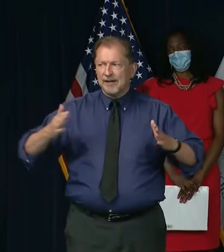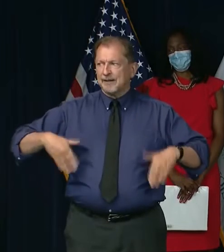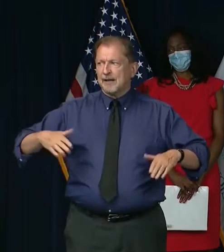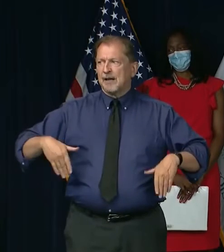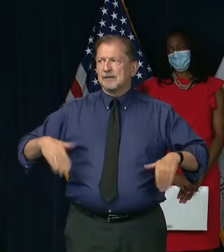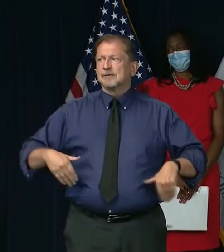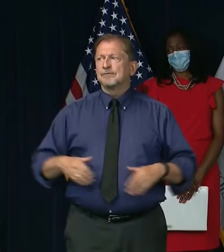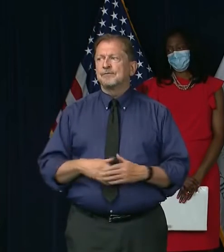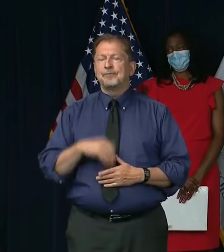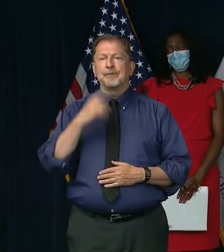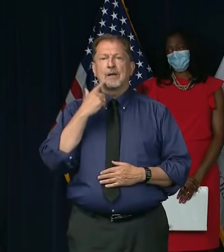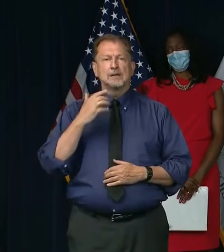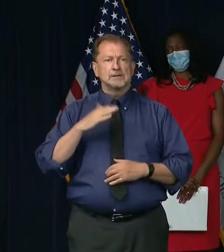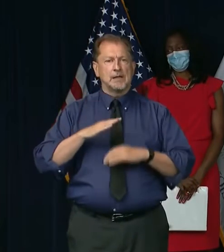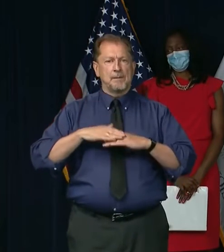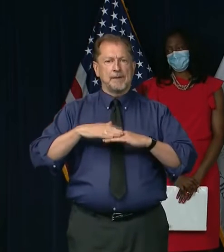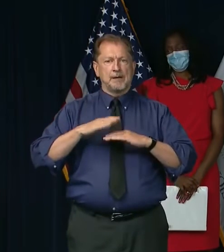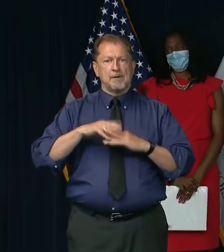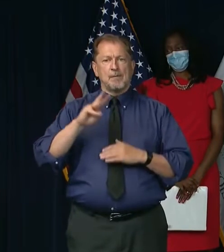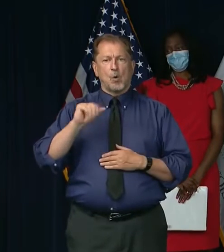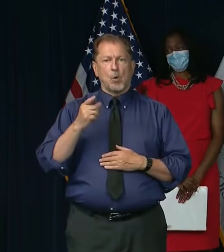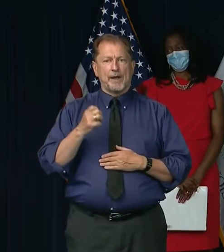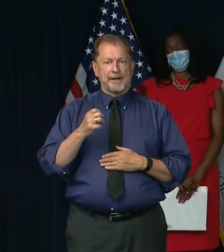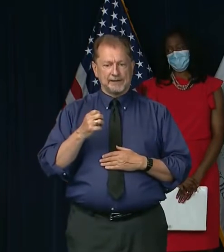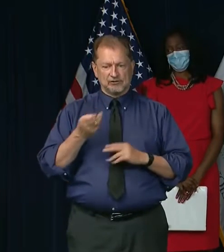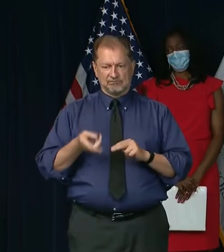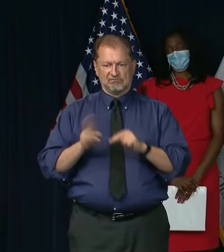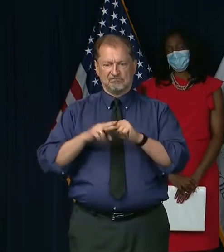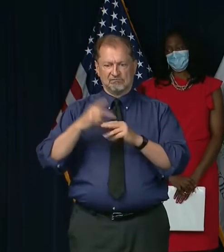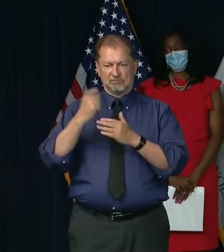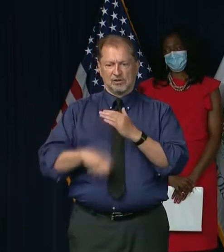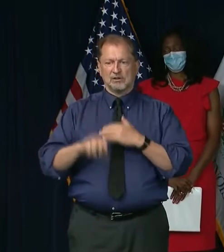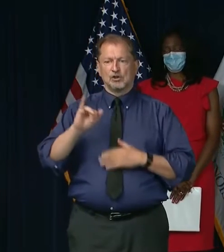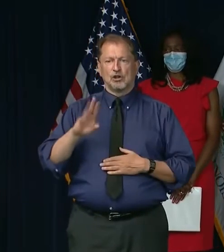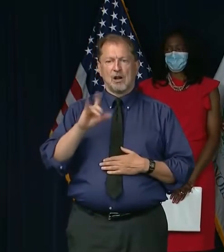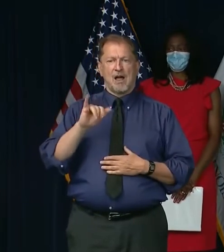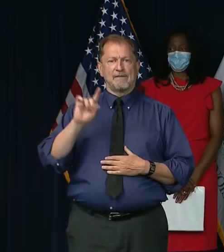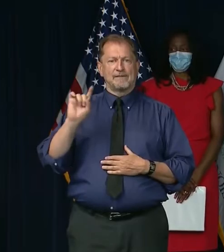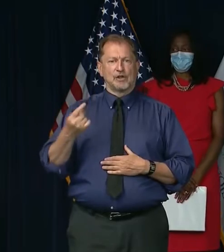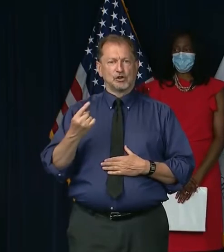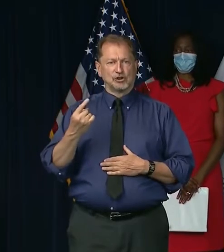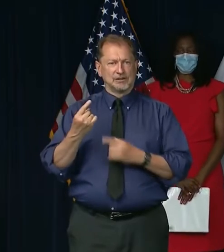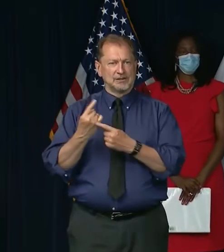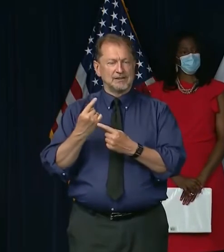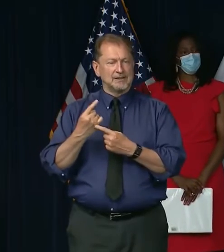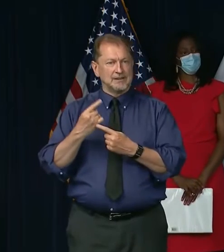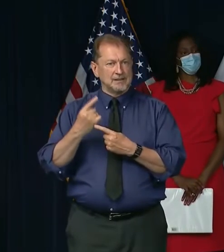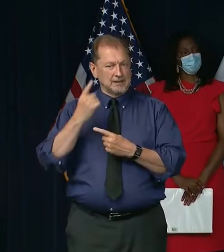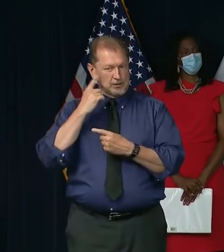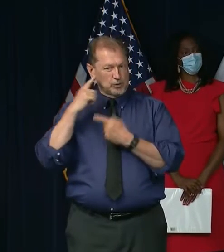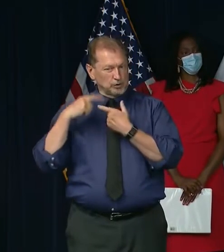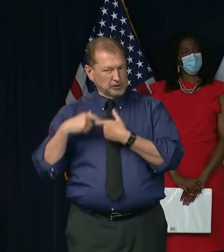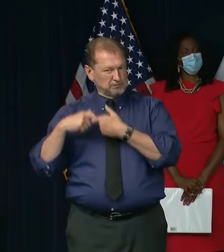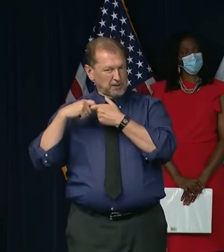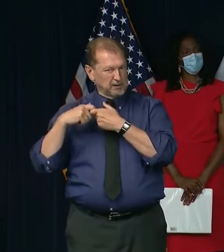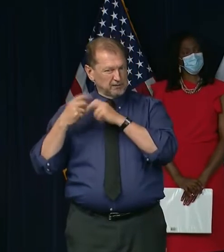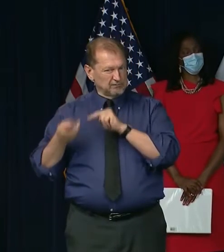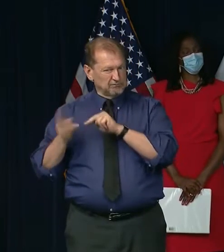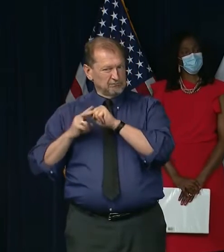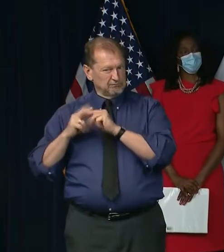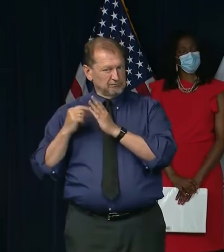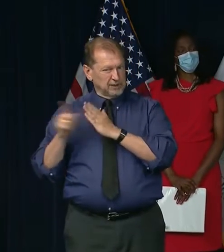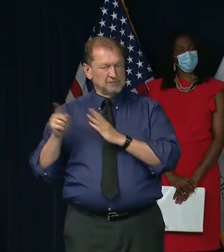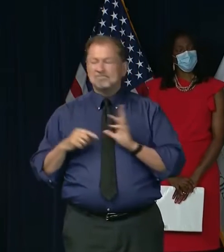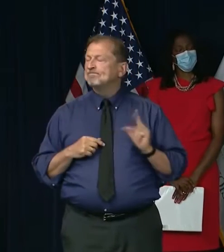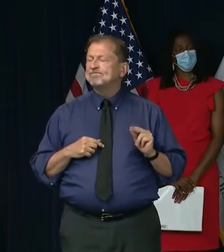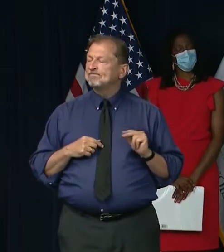one of them being the minimum wage rising on July 1st. Has there been any thought of trying to suspend that pay raise to a later date? No. No.